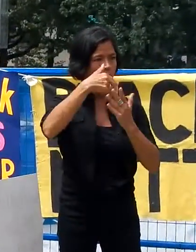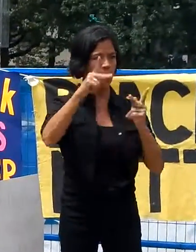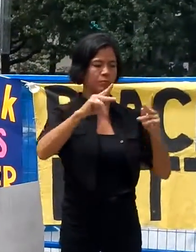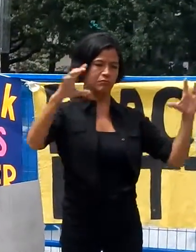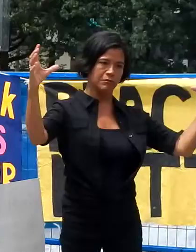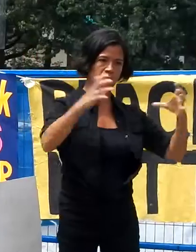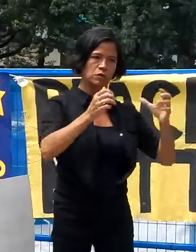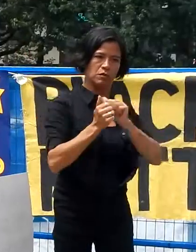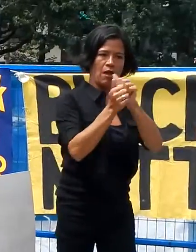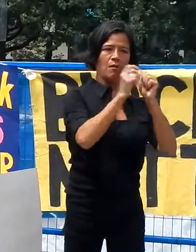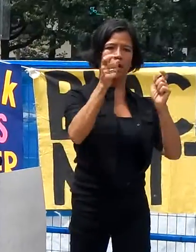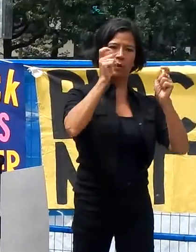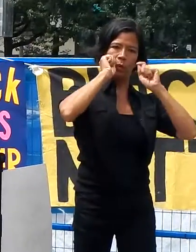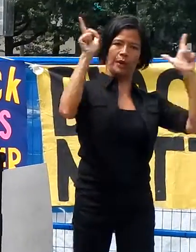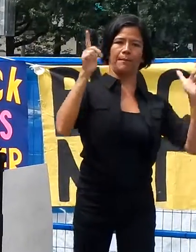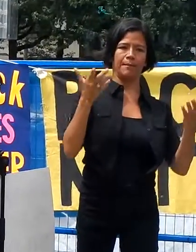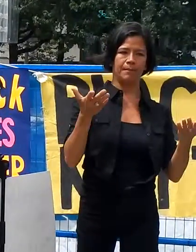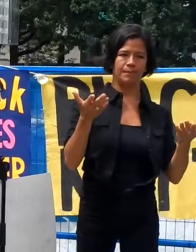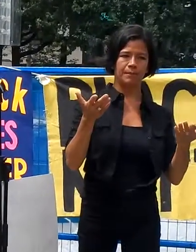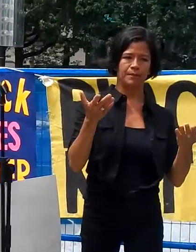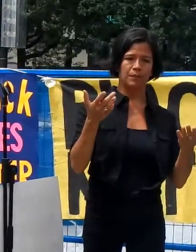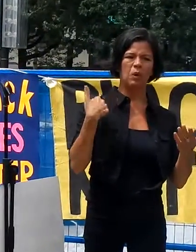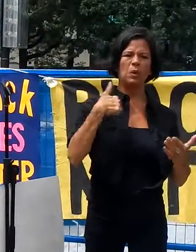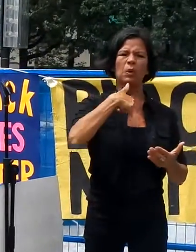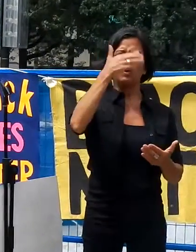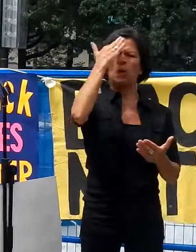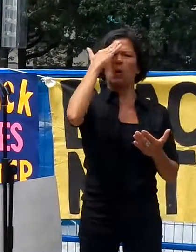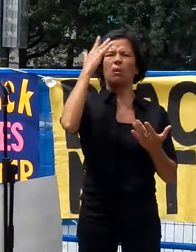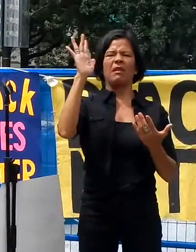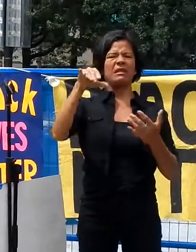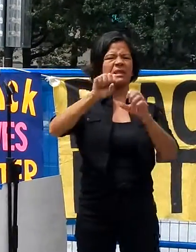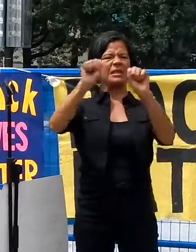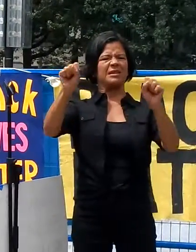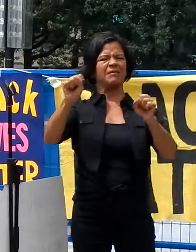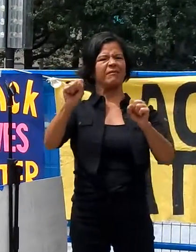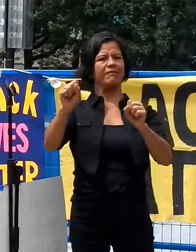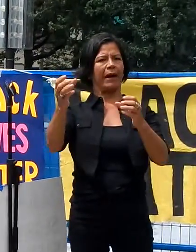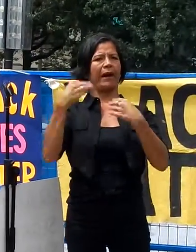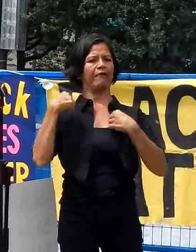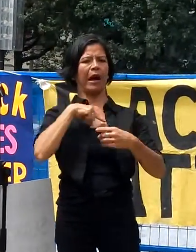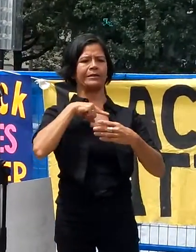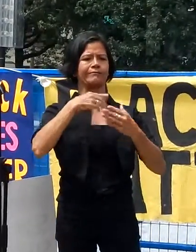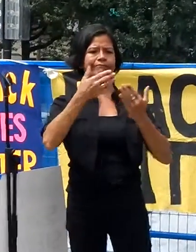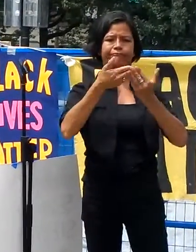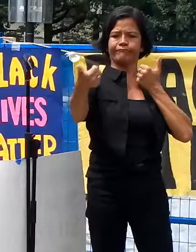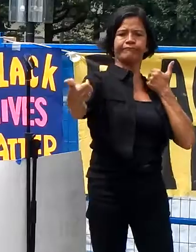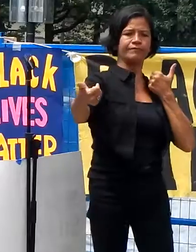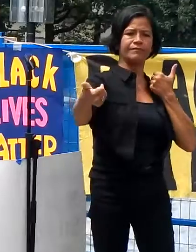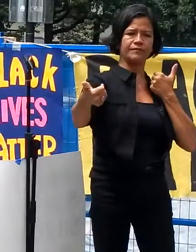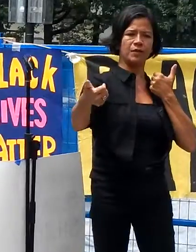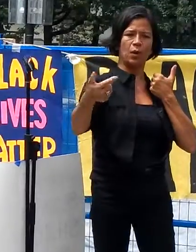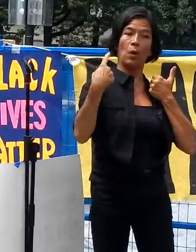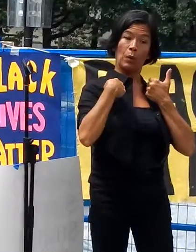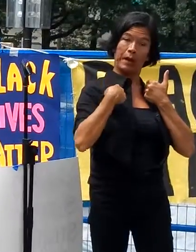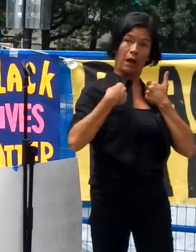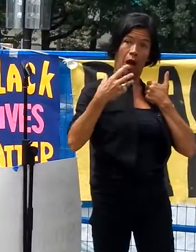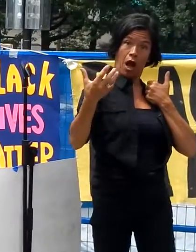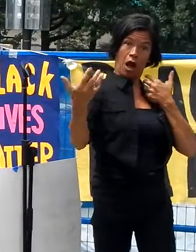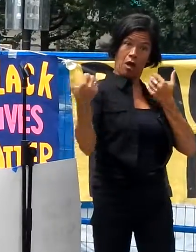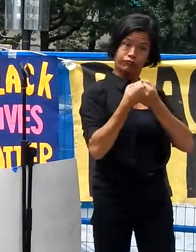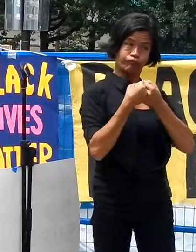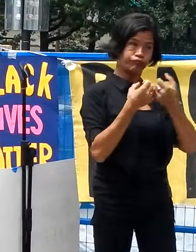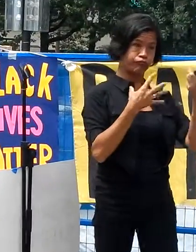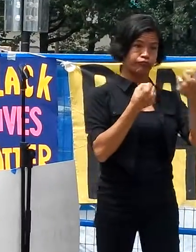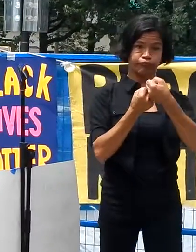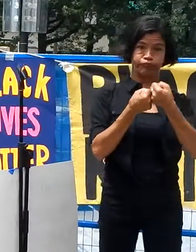We realize that the system was built to divide, weaken and destroy us. The more we unite, learn